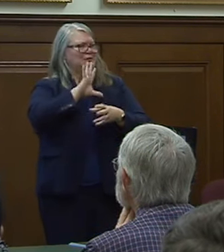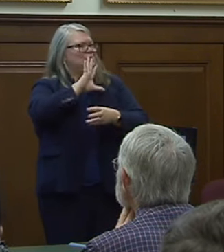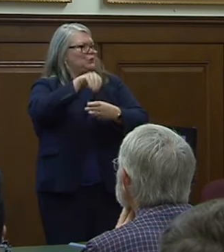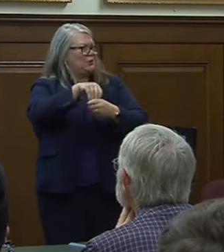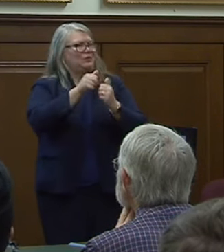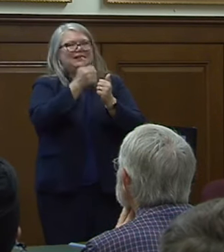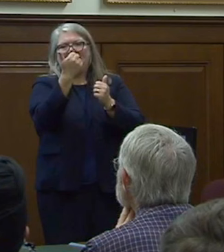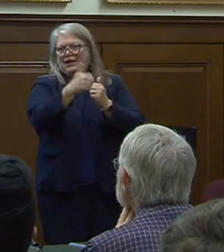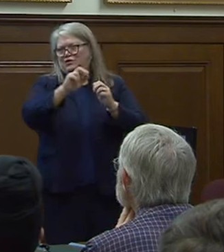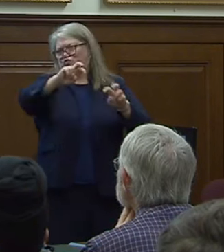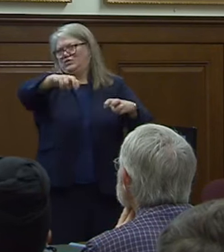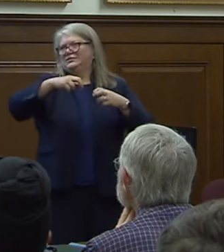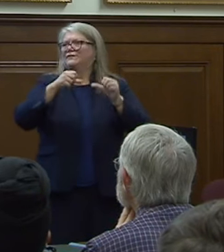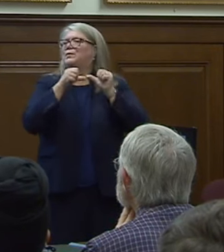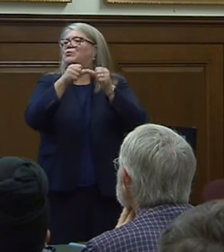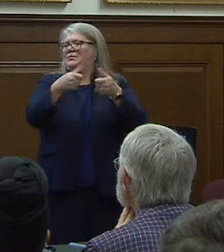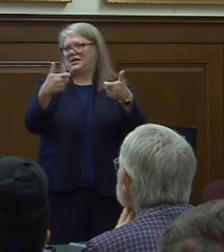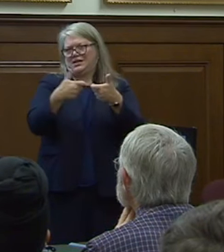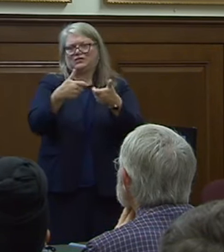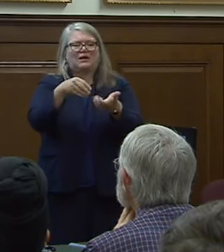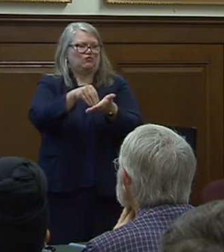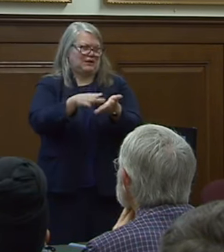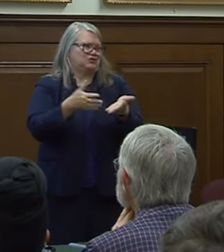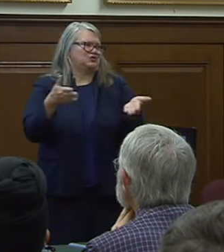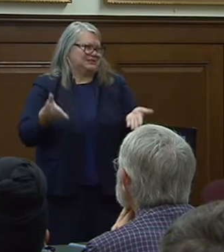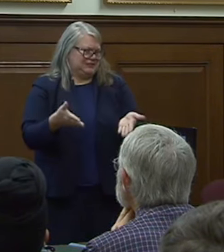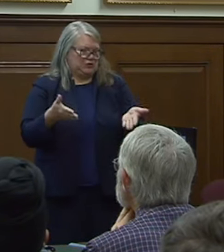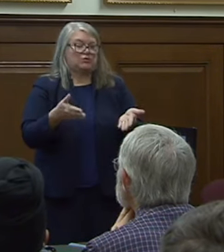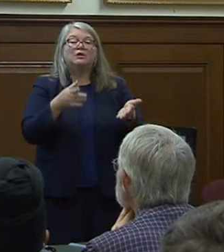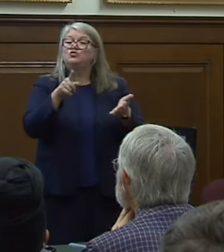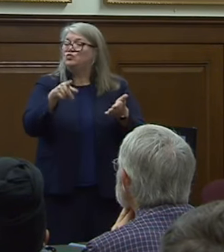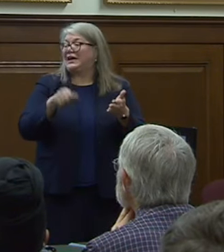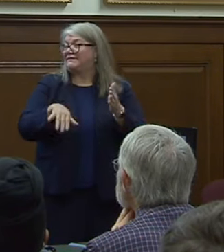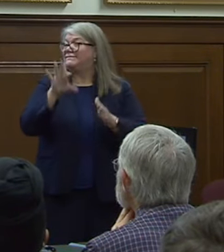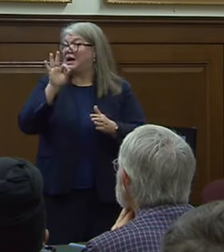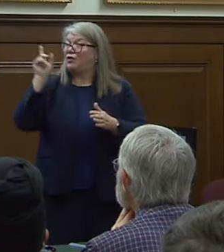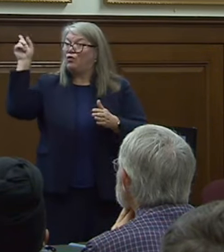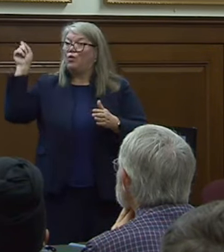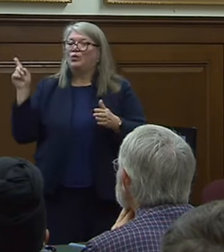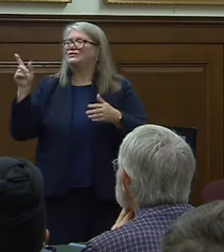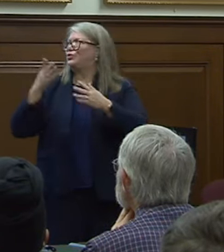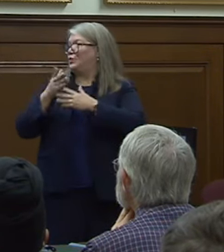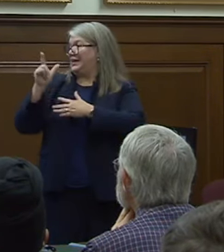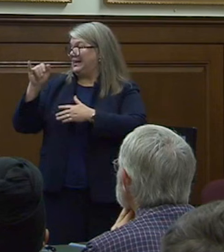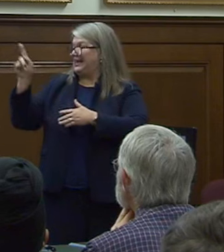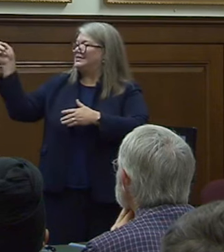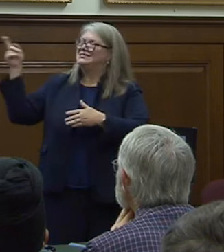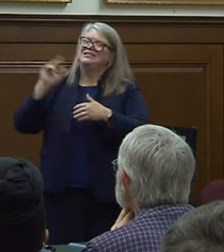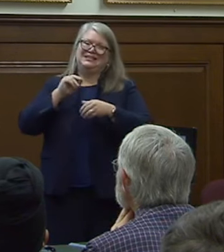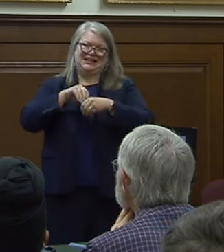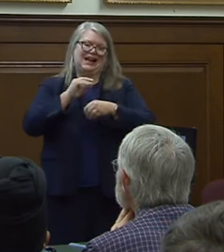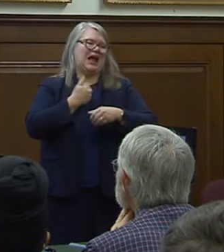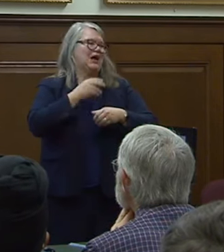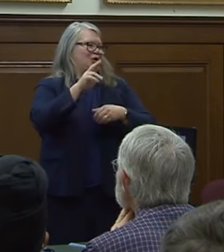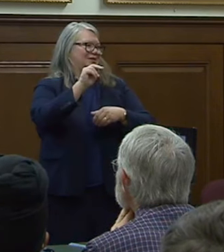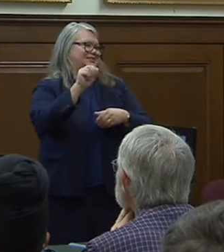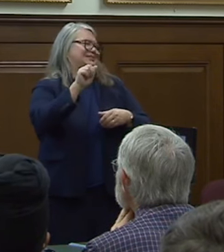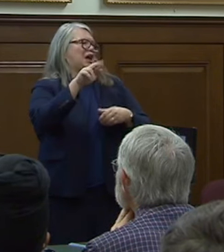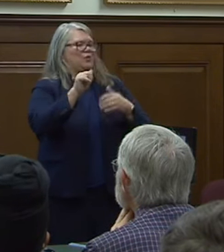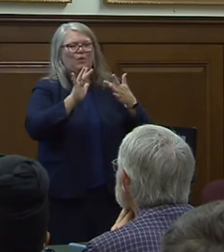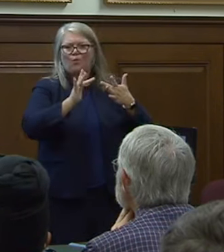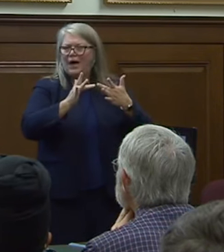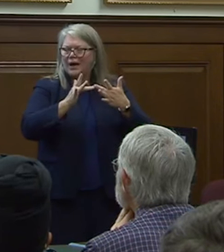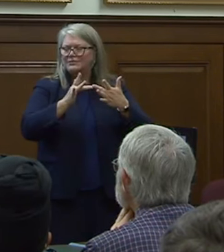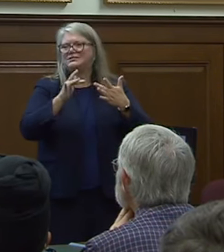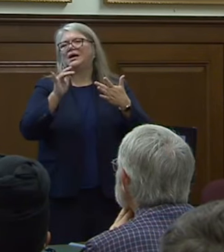all transfers of permanent electronic records you can find these on these links on the archives website